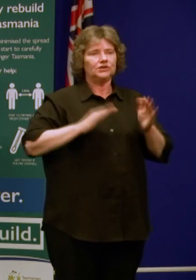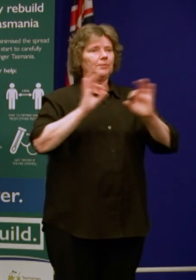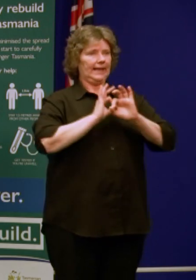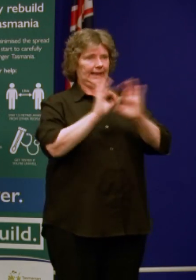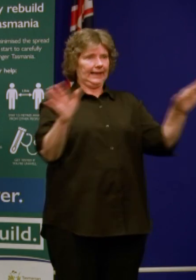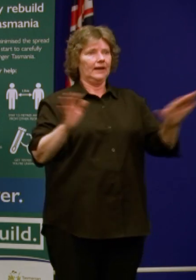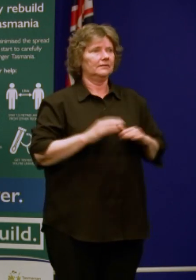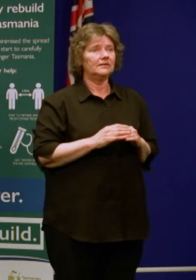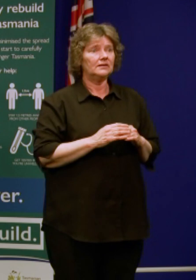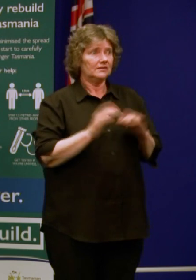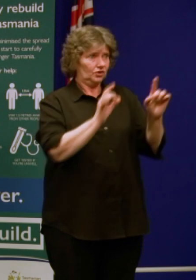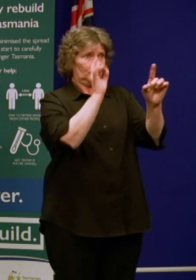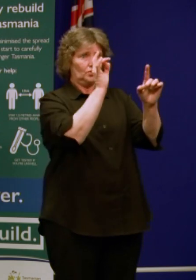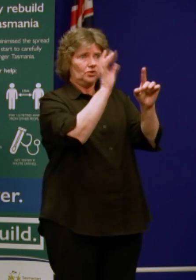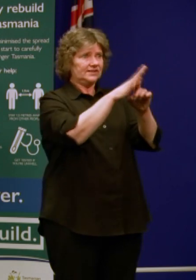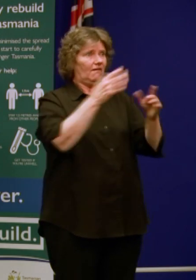at their own expense.